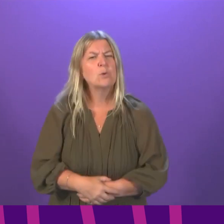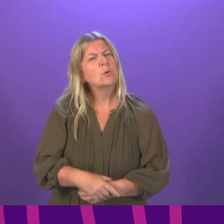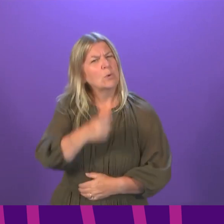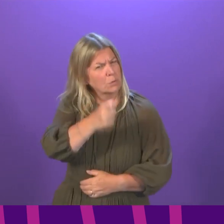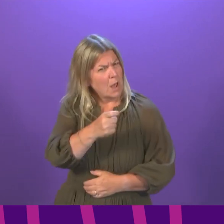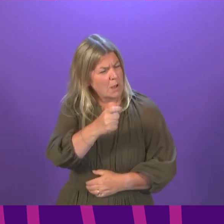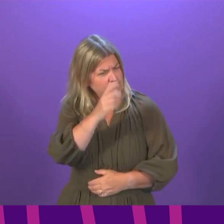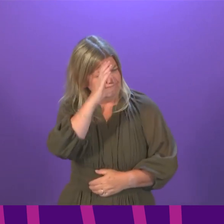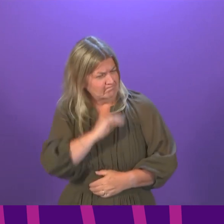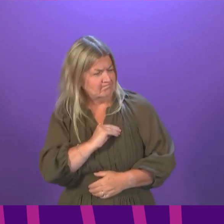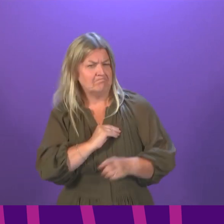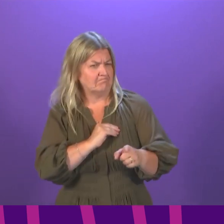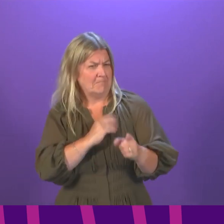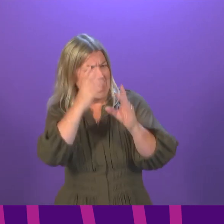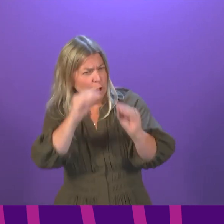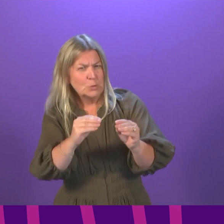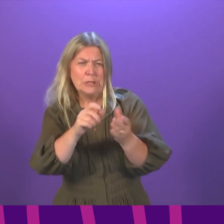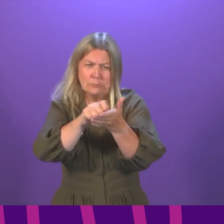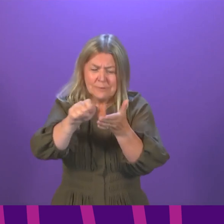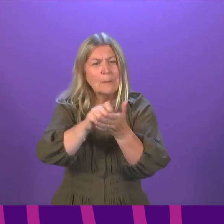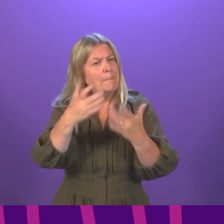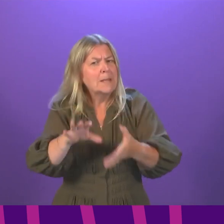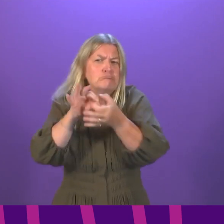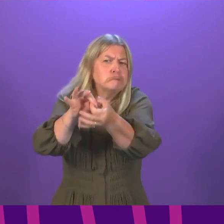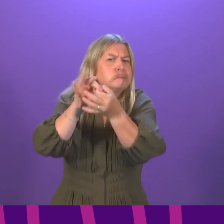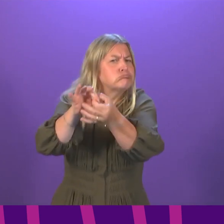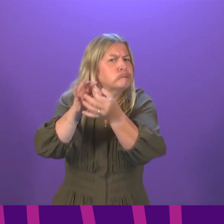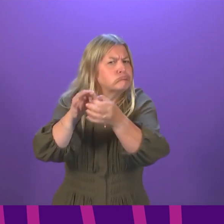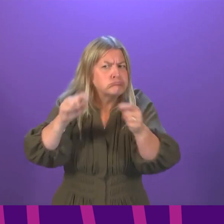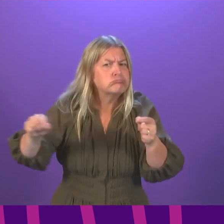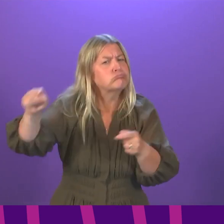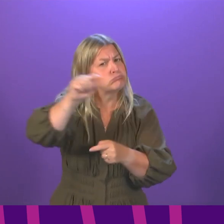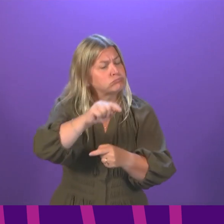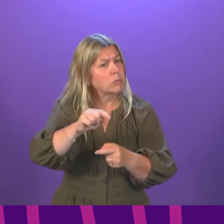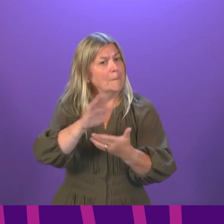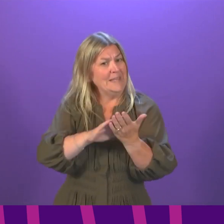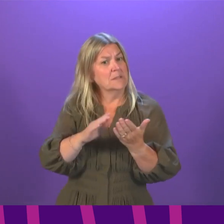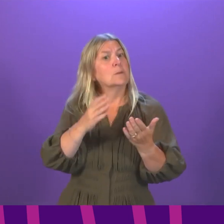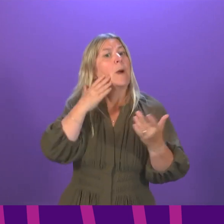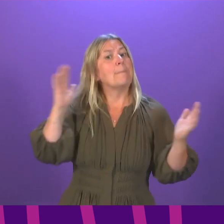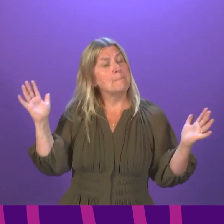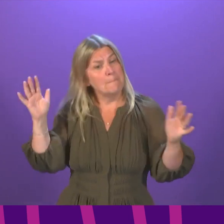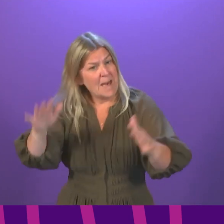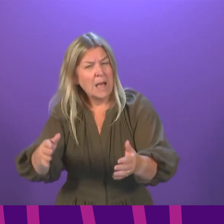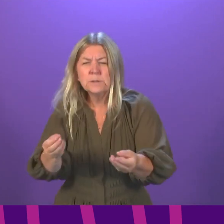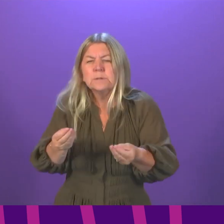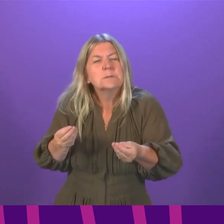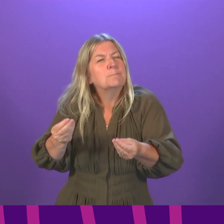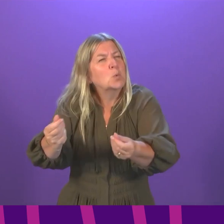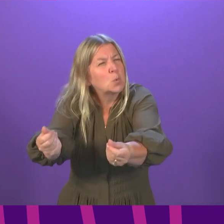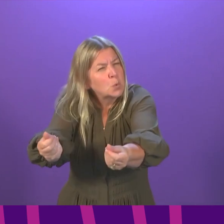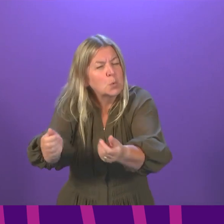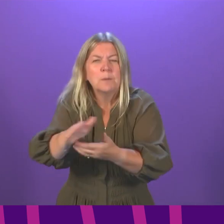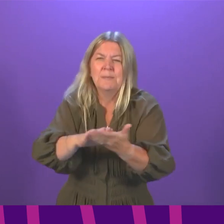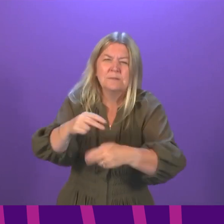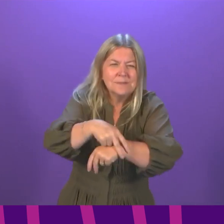unions, teacher and parents' associations to ensure a smooth transition of pupils and staff returning, so that both pupils and staff feel safe